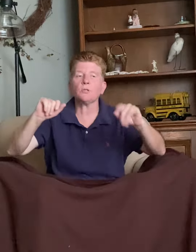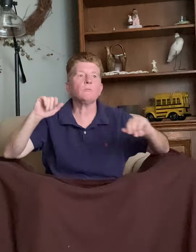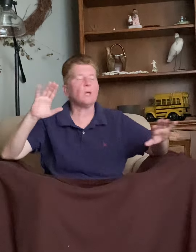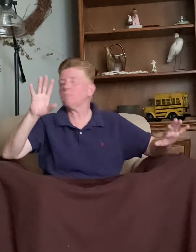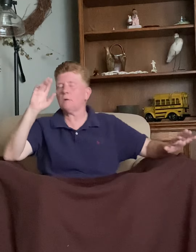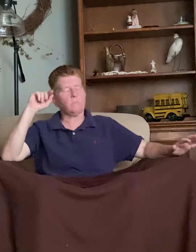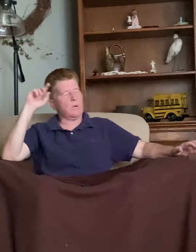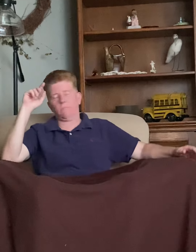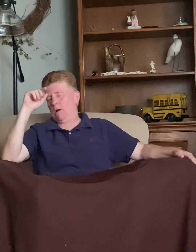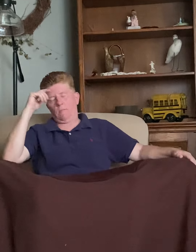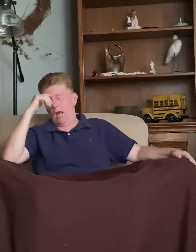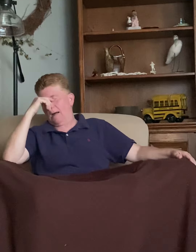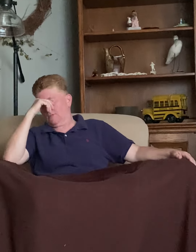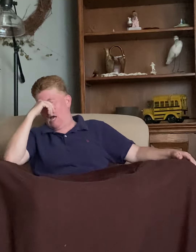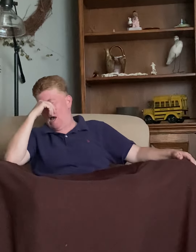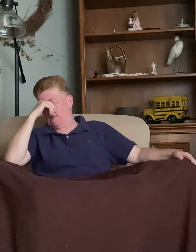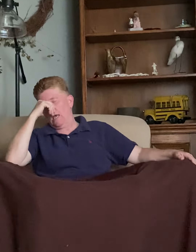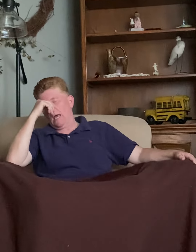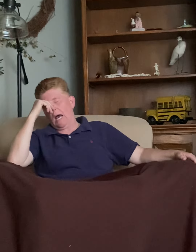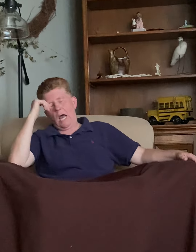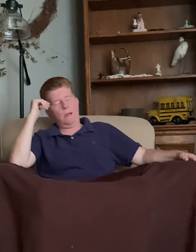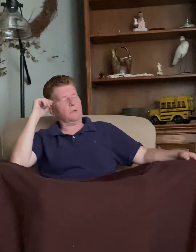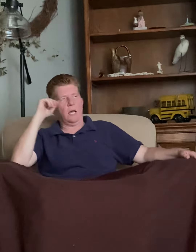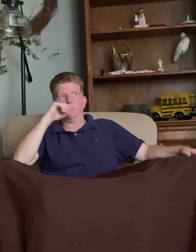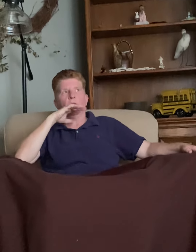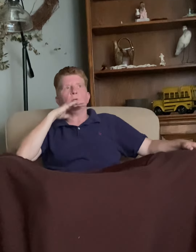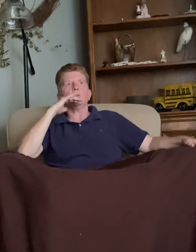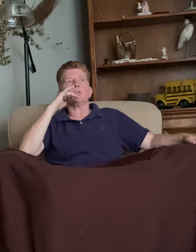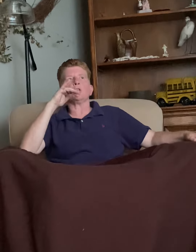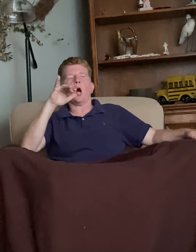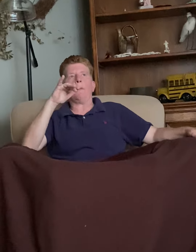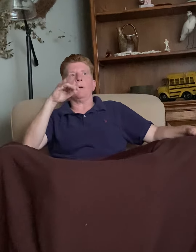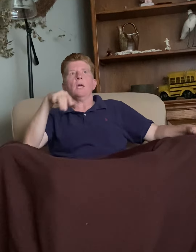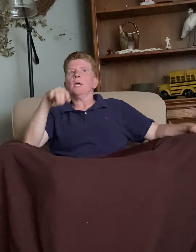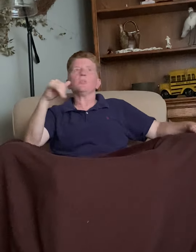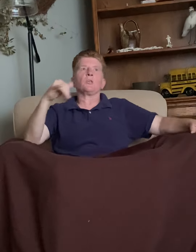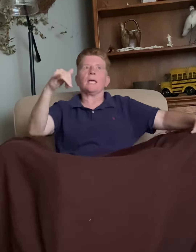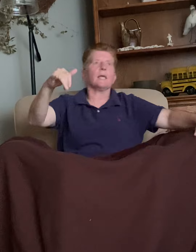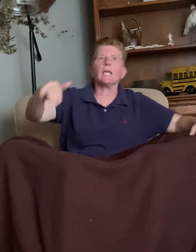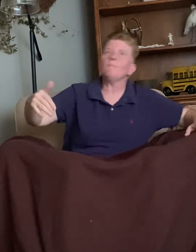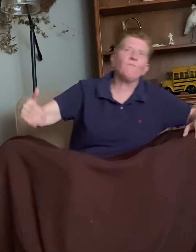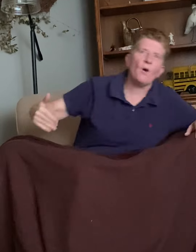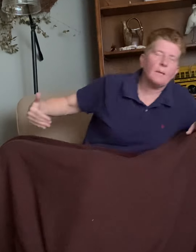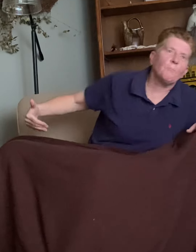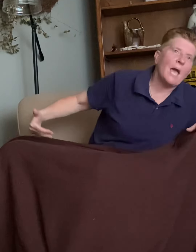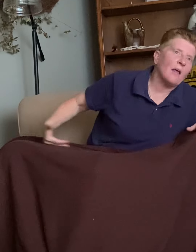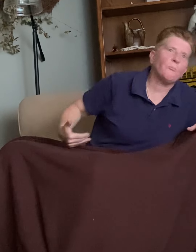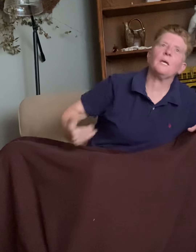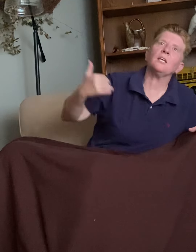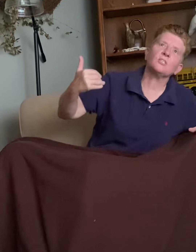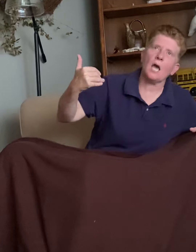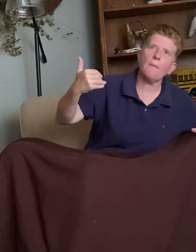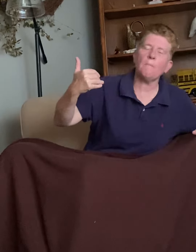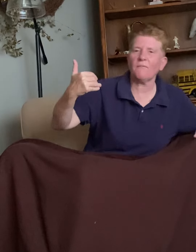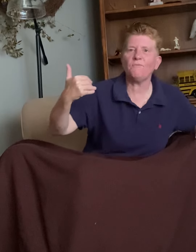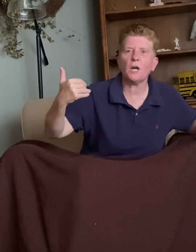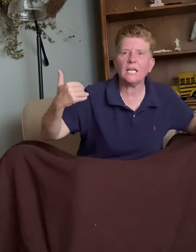so, no, no, no, no. I'm done. Oh, God. I'm done. Stop. It's like getting fucking bath beads up my fucking